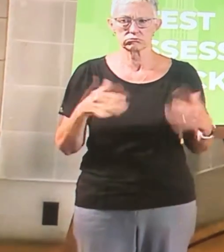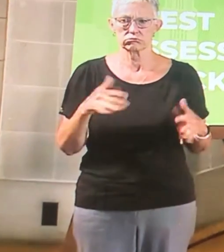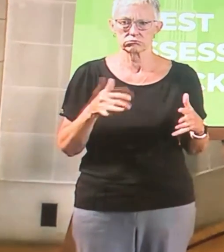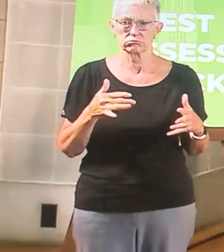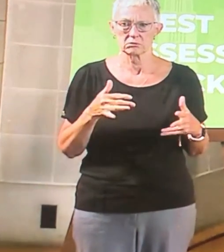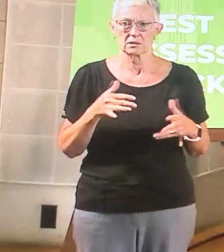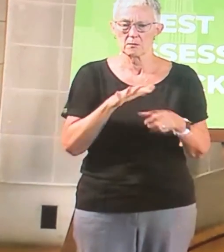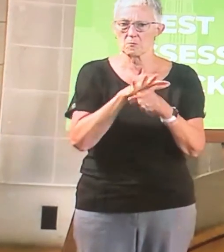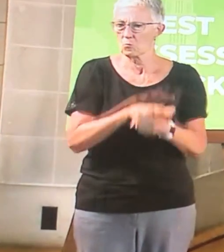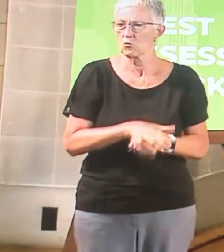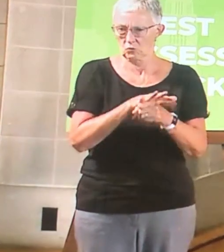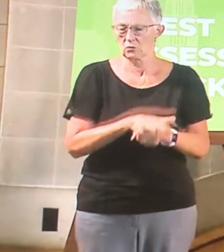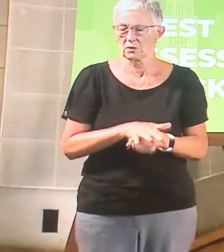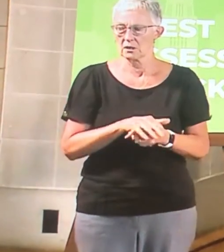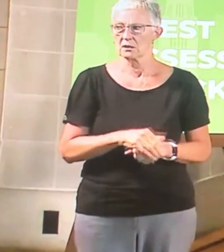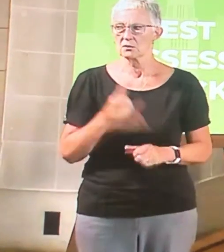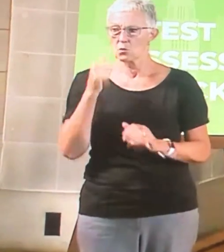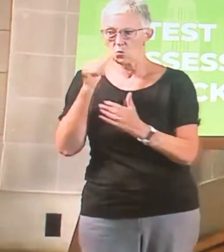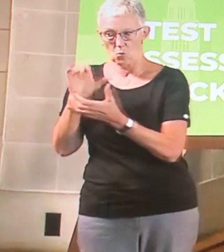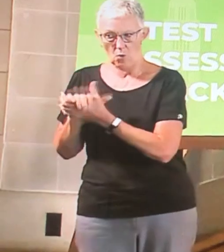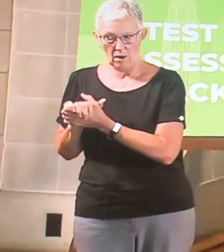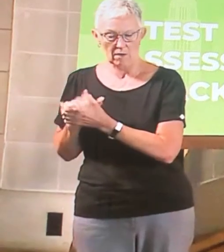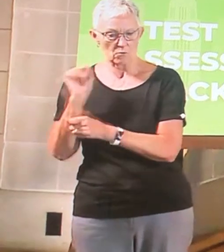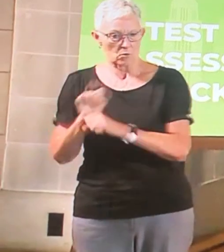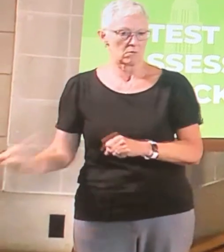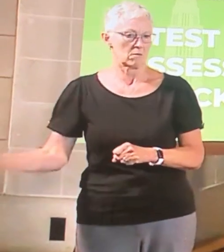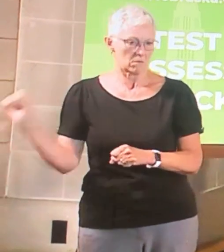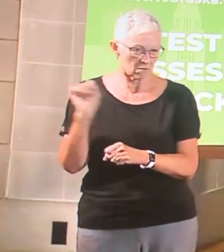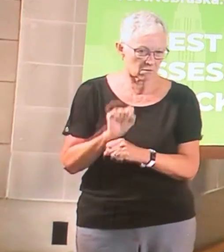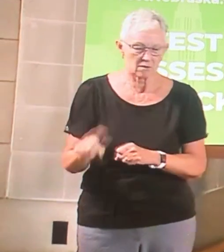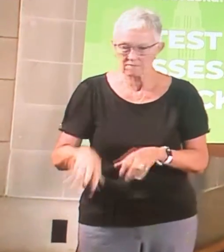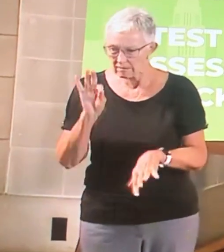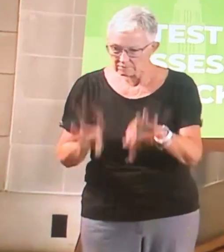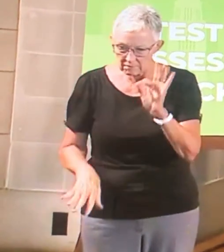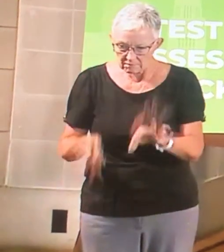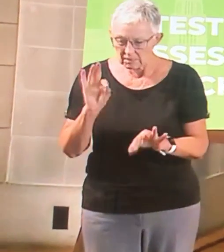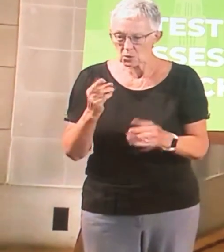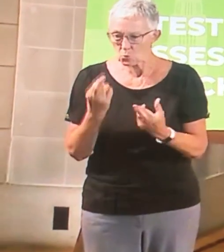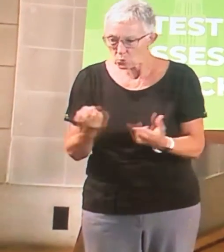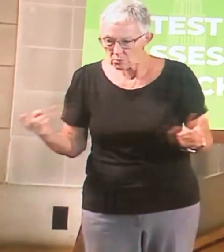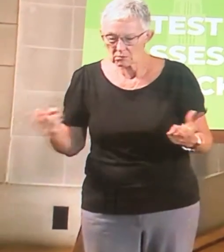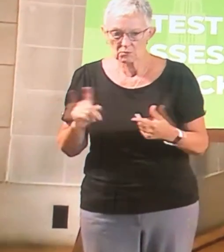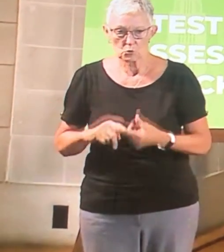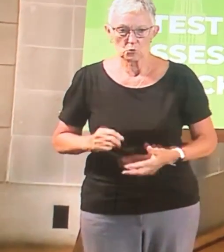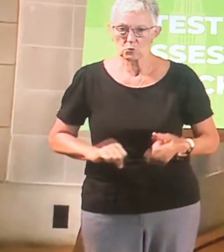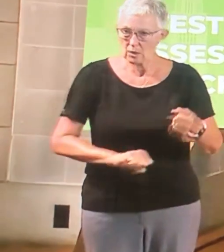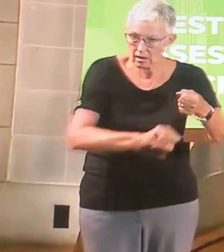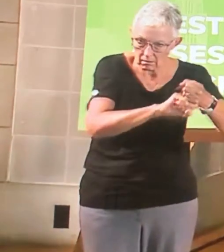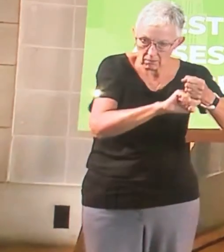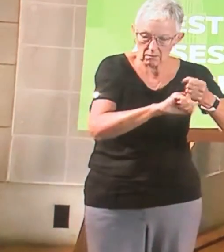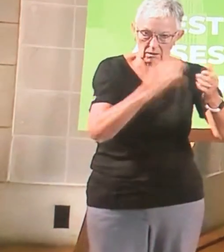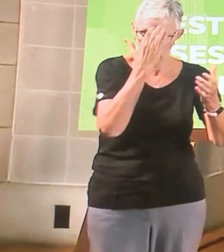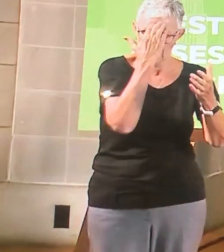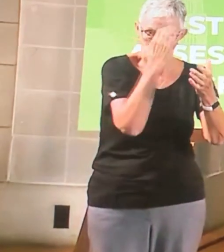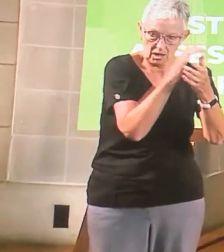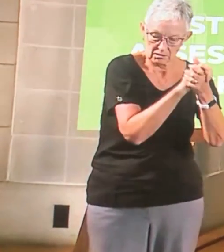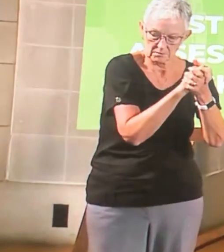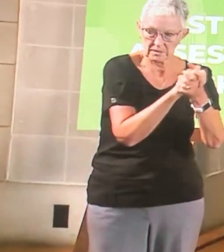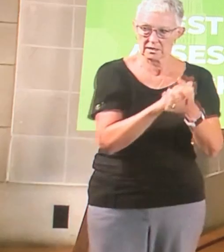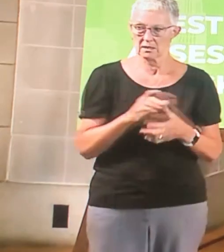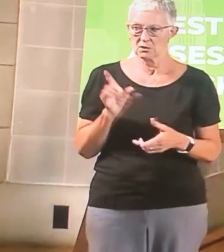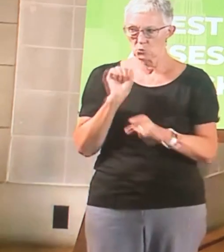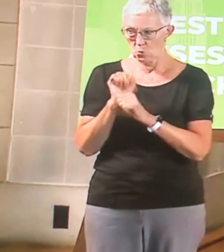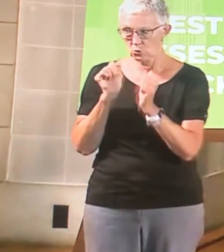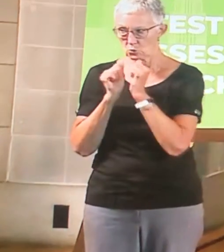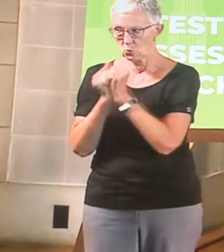And so she has worked to be able to find resources to be able to help him both within the VA and outside the VA to